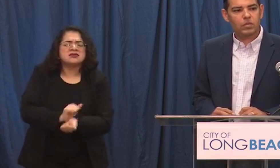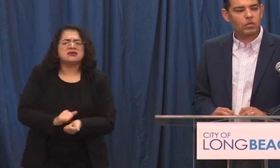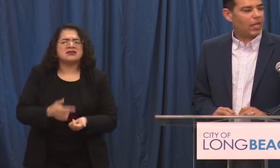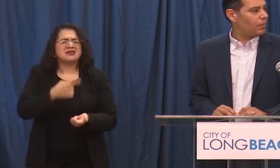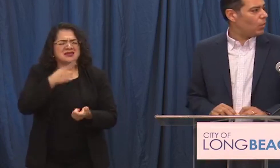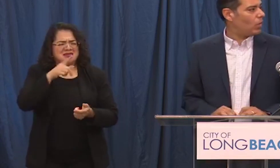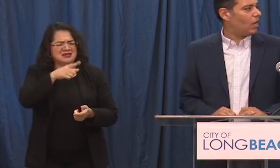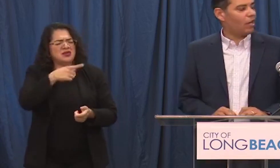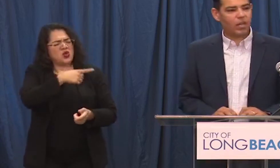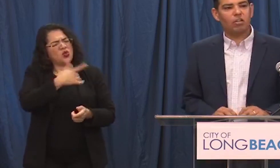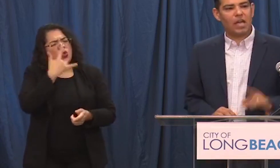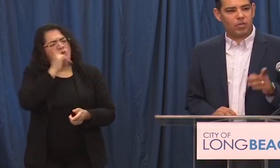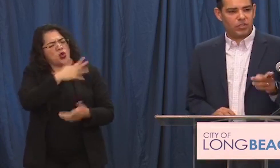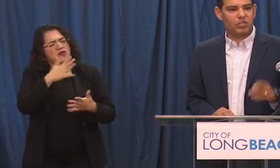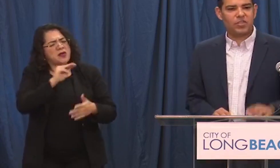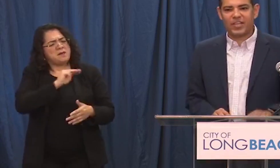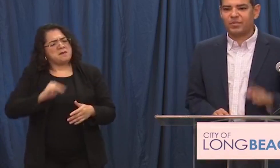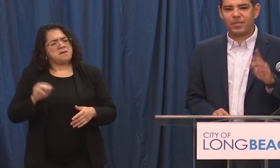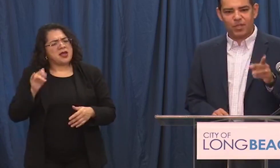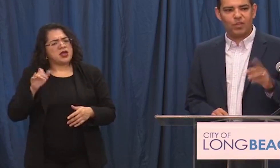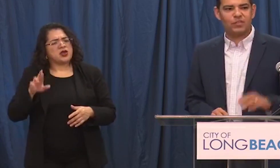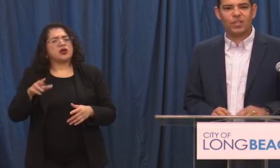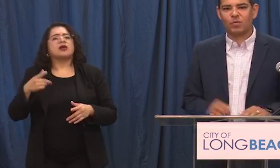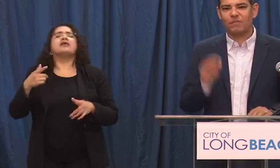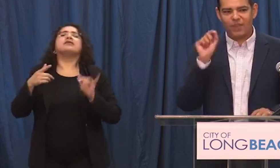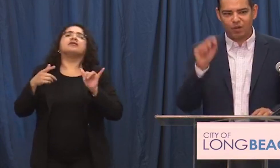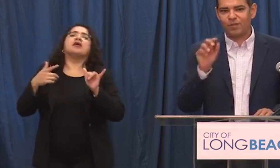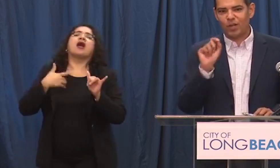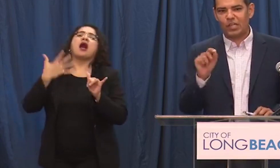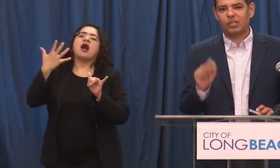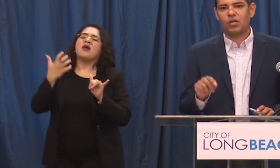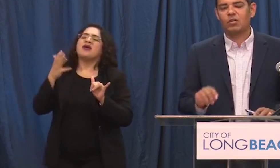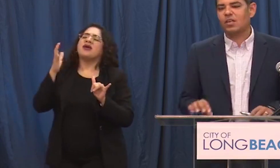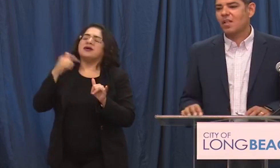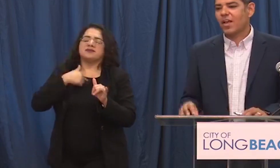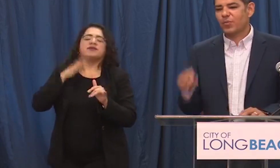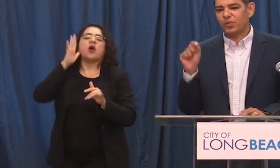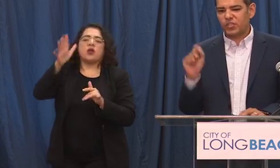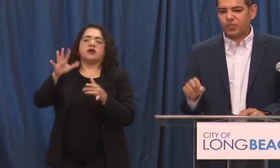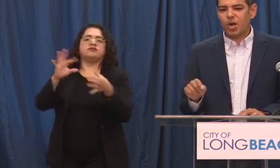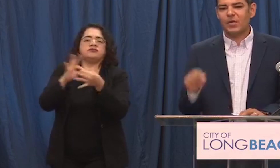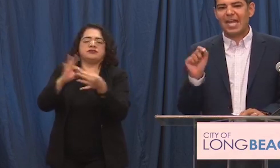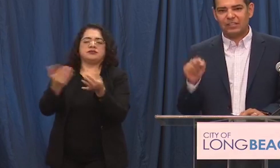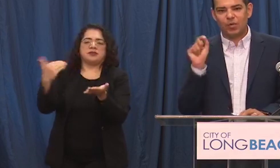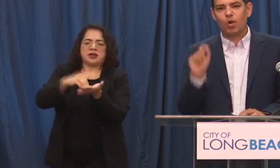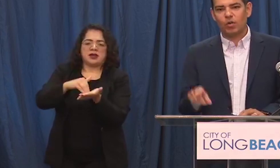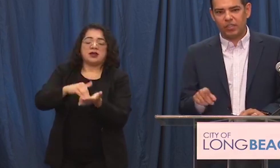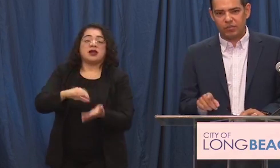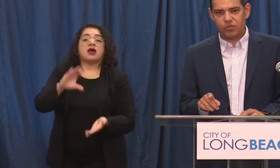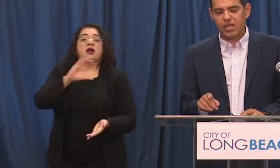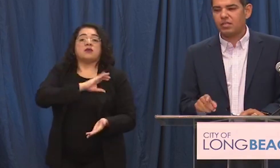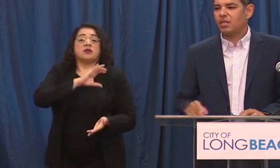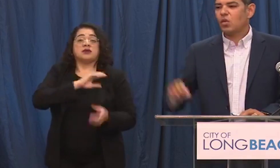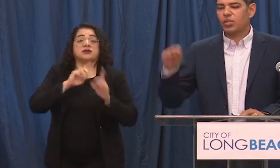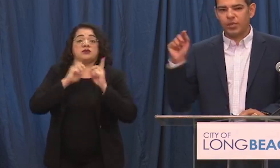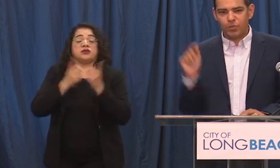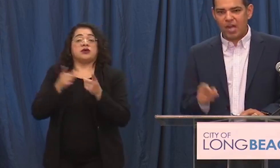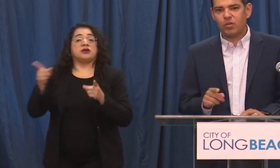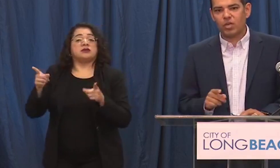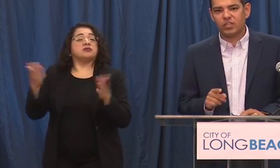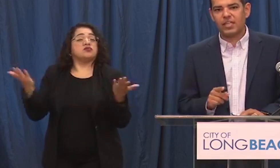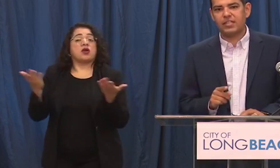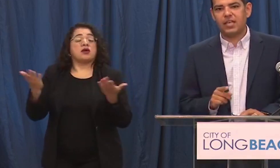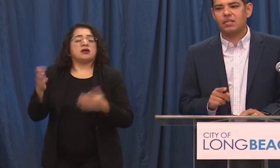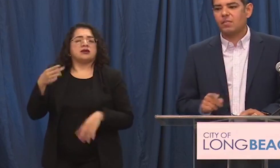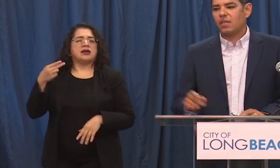little bit yeah i mean i'll elaborate too because i think i keep hearing this and just want to be very very clear that the police department acted heroically yesterday we should be